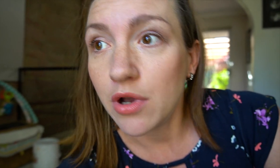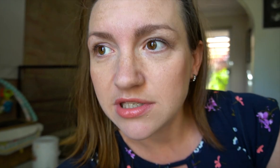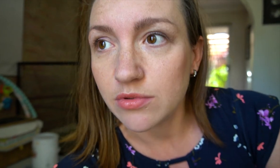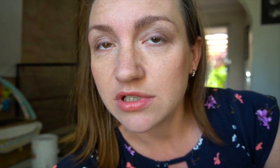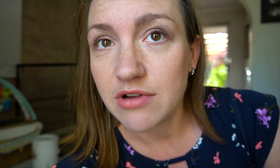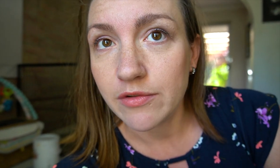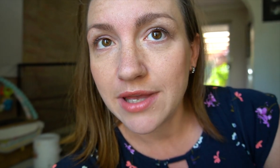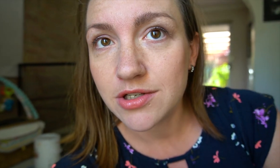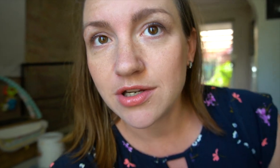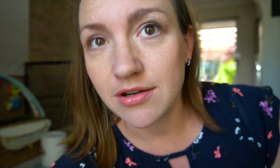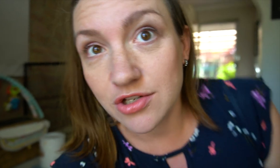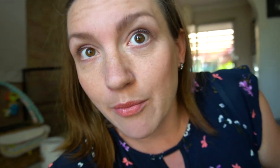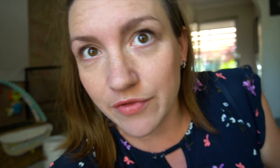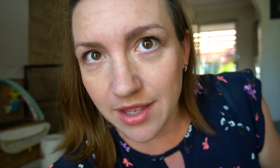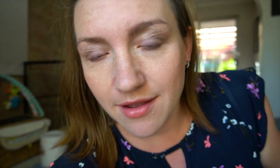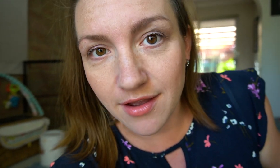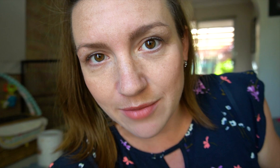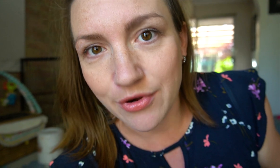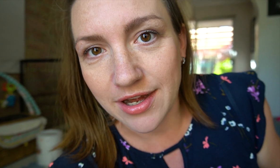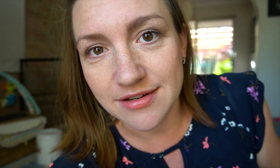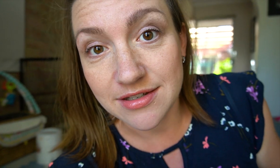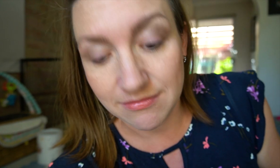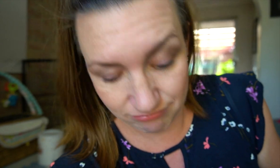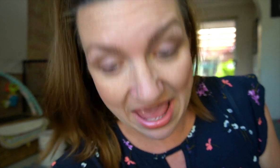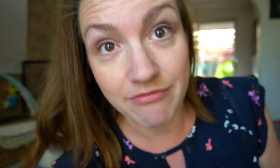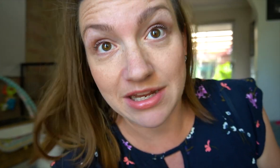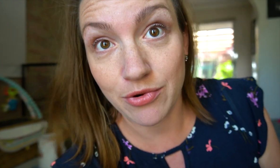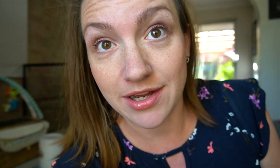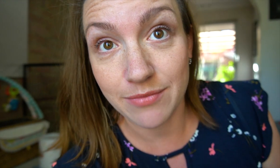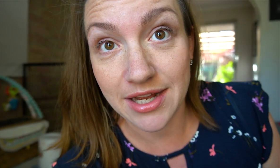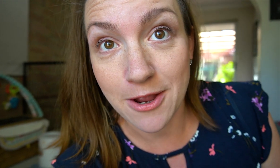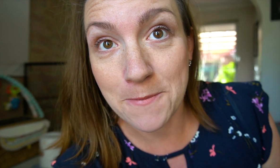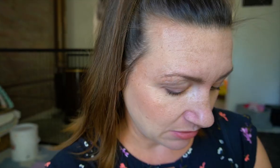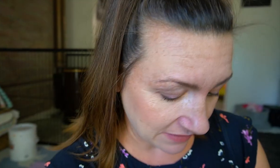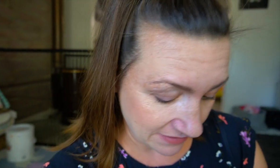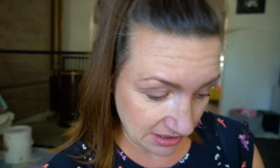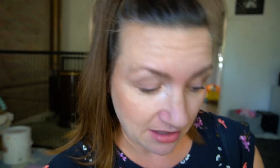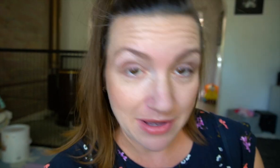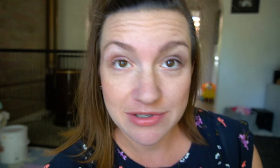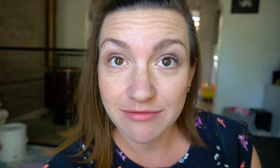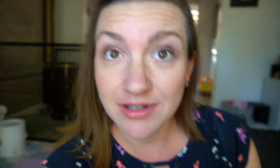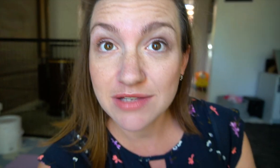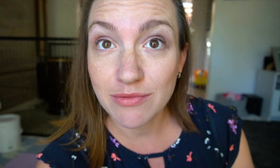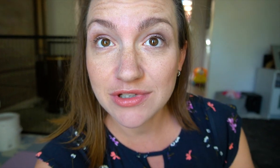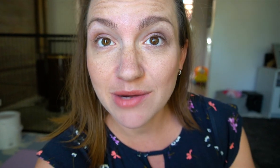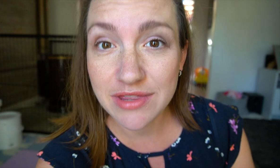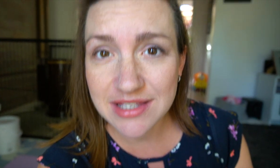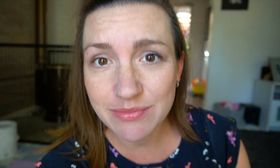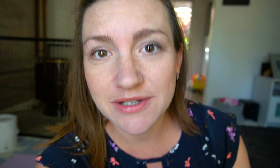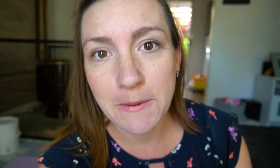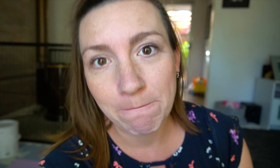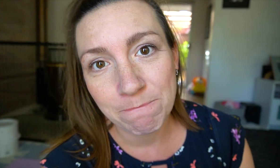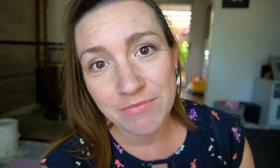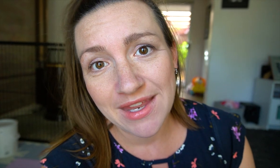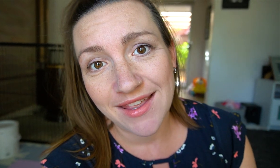really possible to travel much. On top of that I am pregnant. Heavily pregnant by now. I would have loved to go maybe to Rockness one more time with